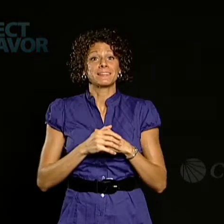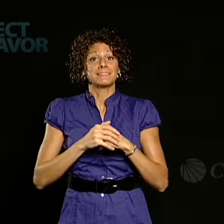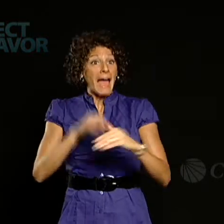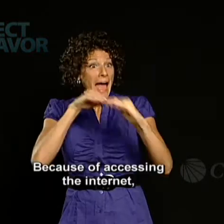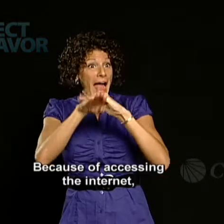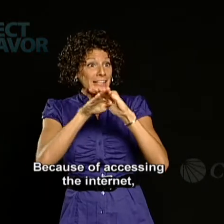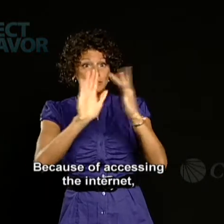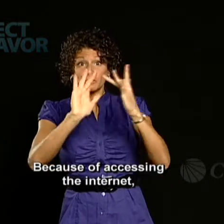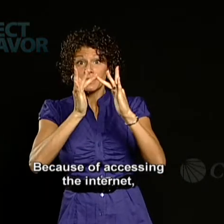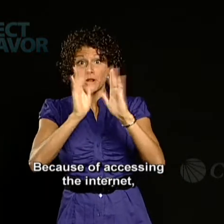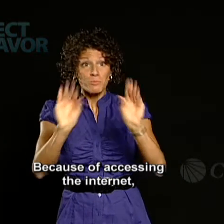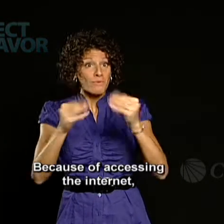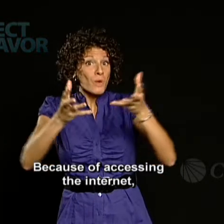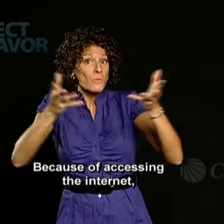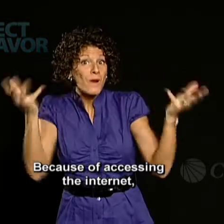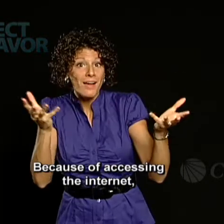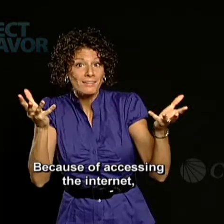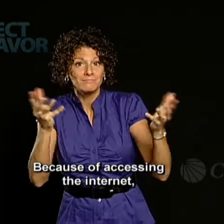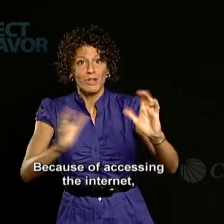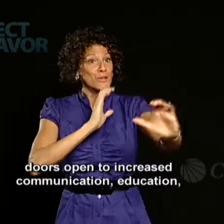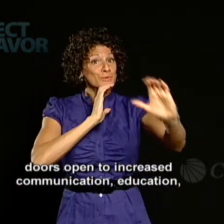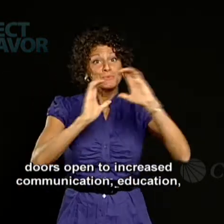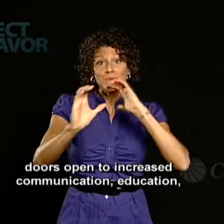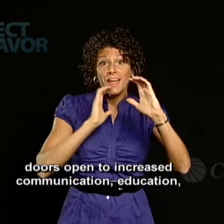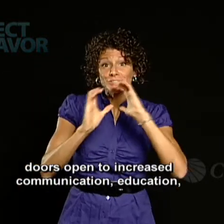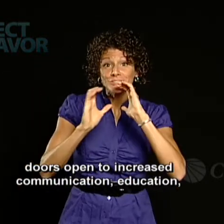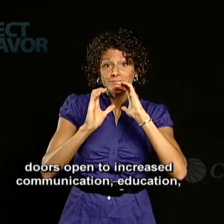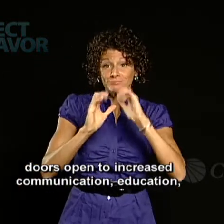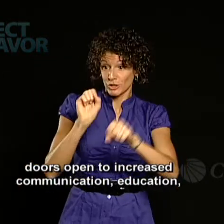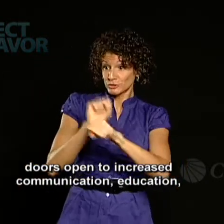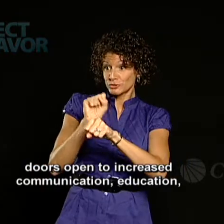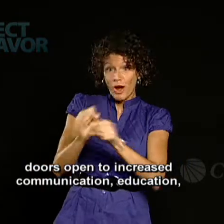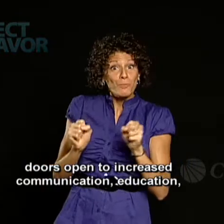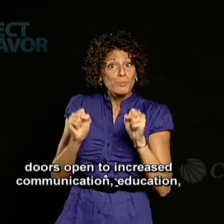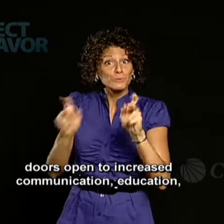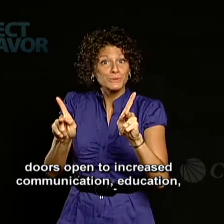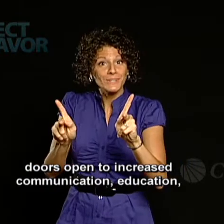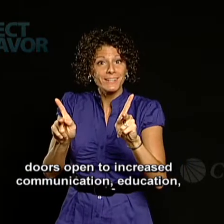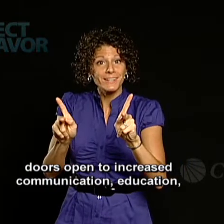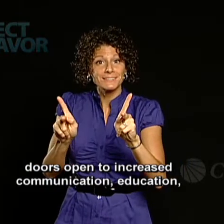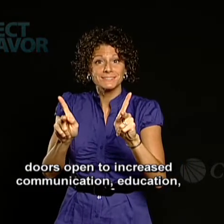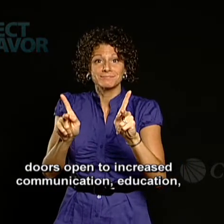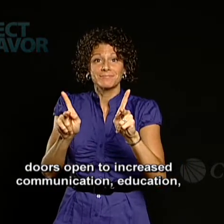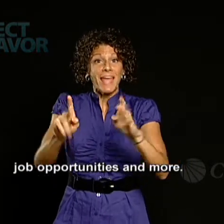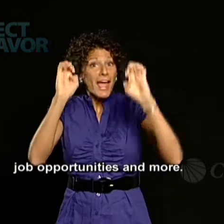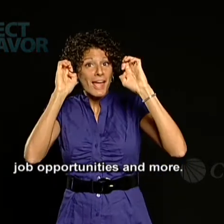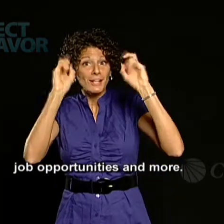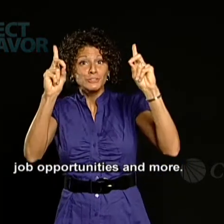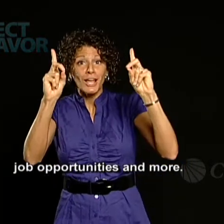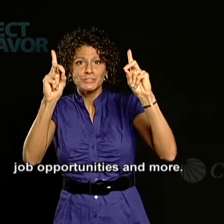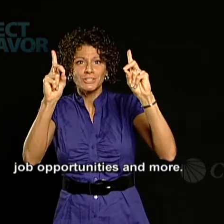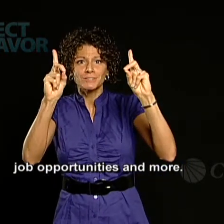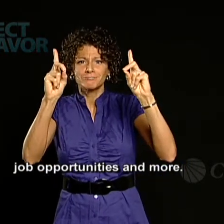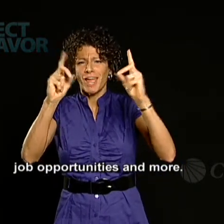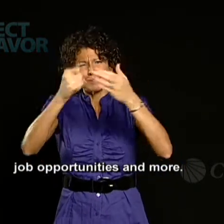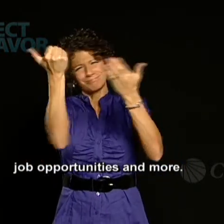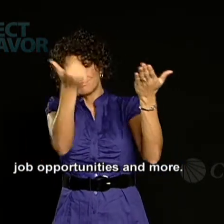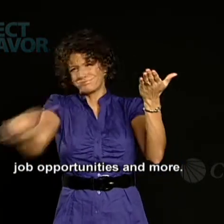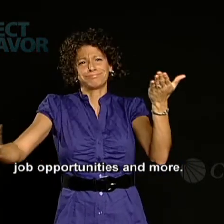Because of accessing the Internet, doors open to increased communication, education, job opportunities and more.